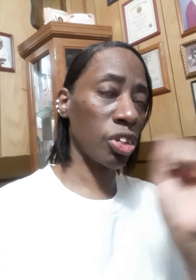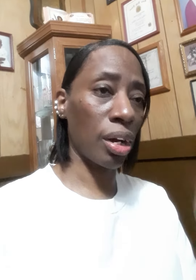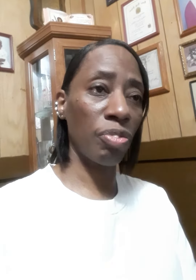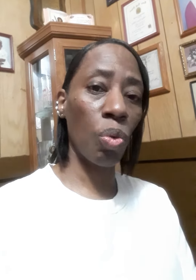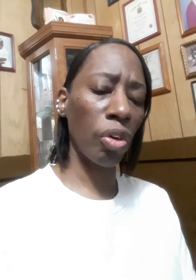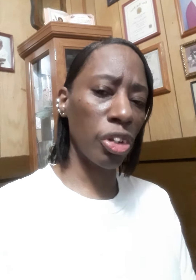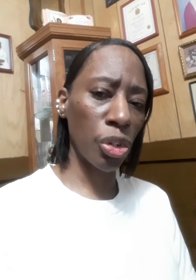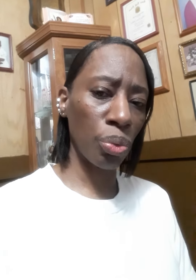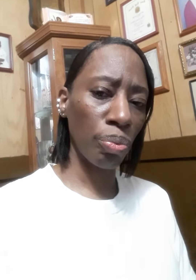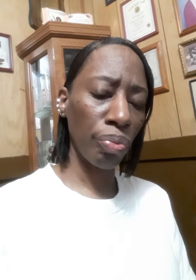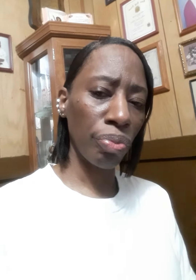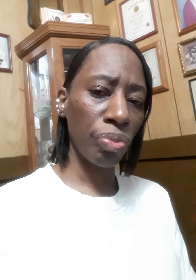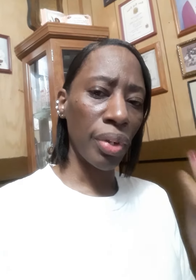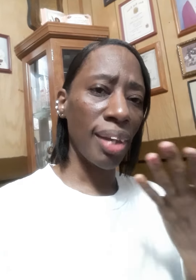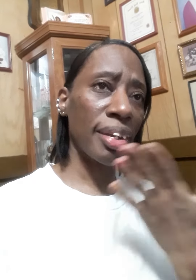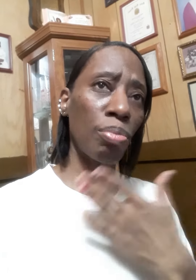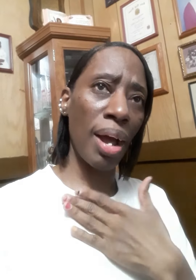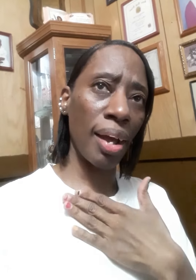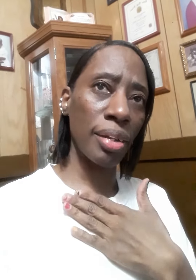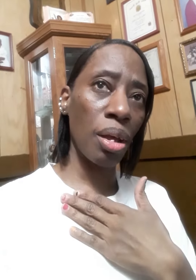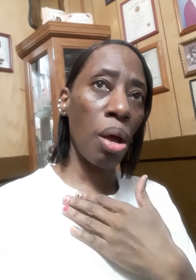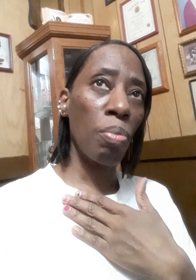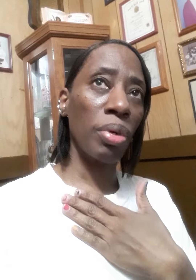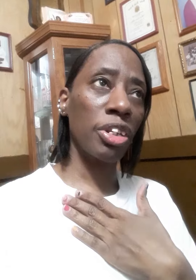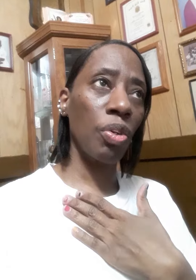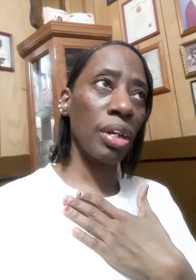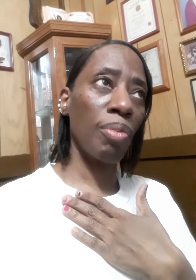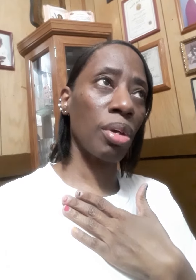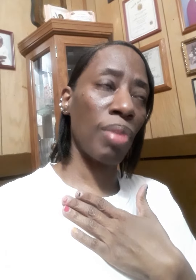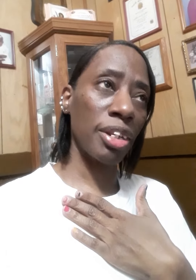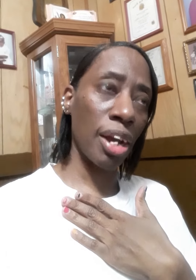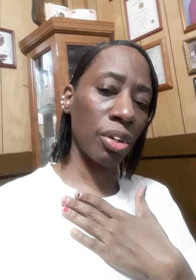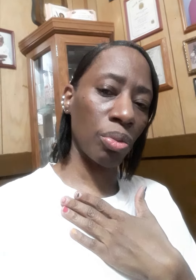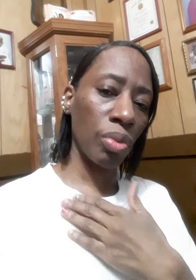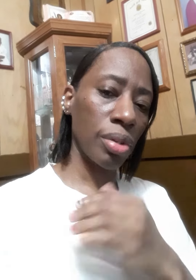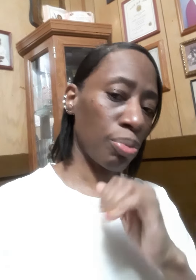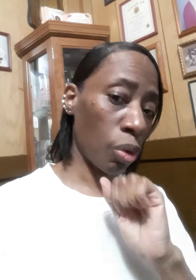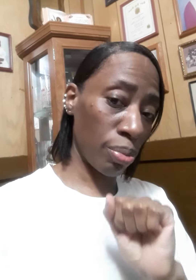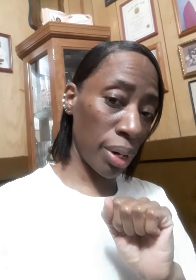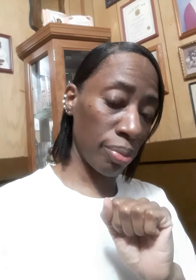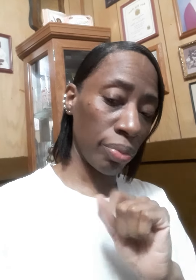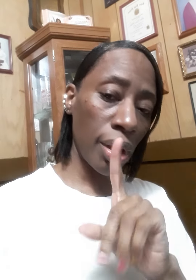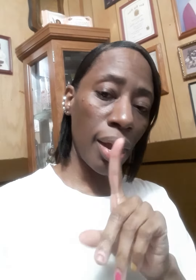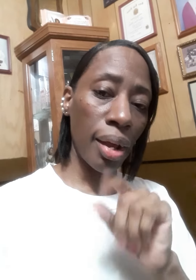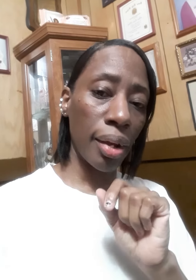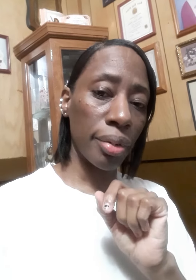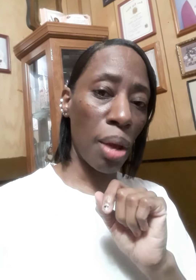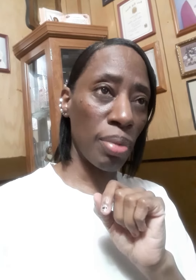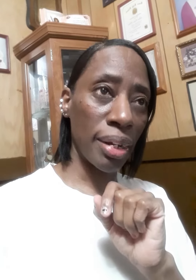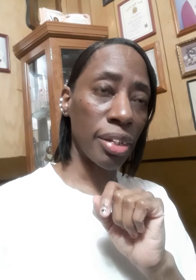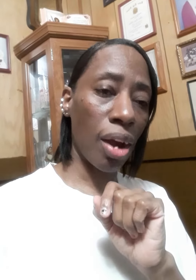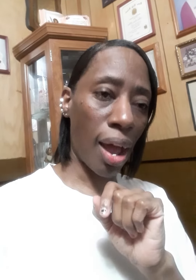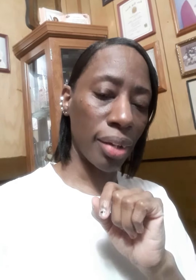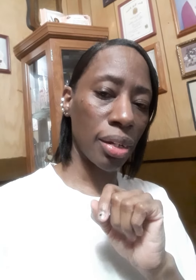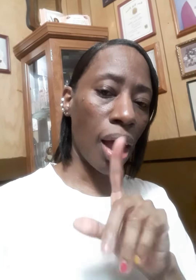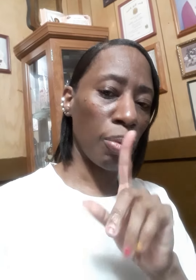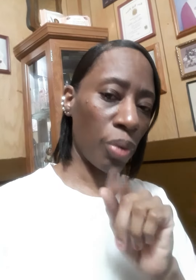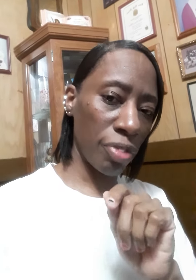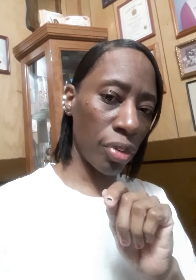if you wanted to instead of mine. But to choose to come to my channel, support me, that means a lot. I'm grateful,